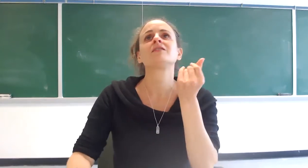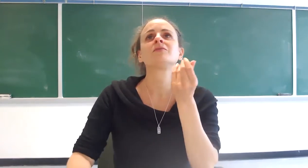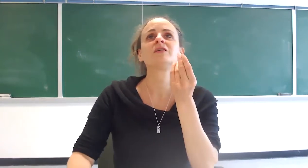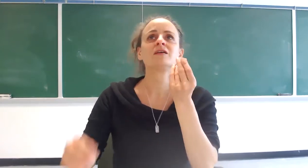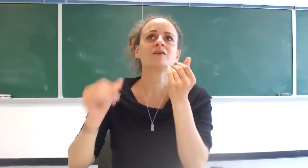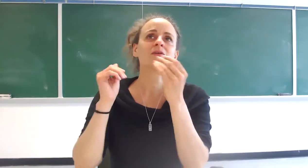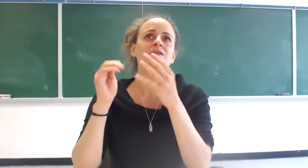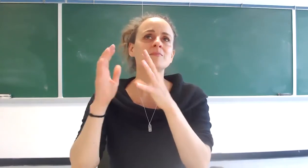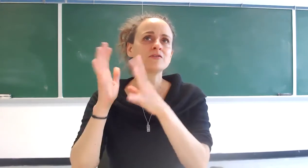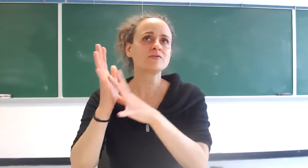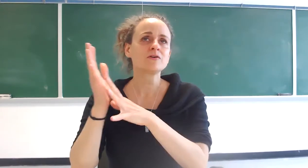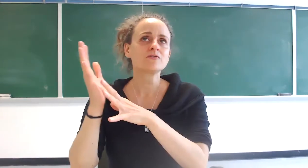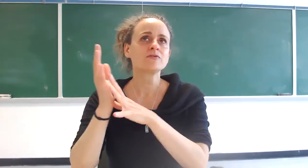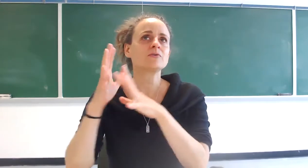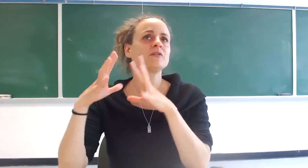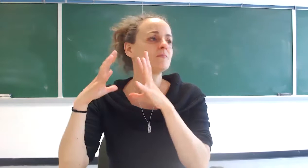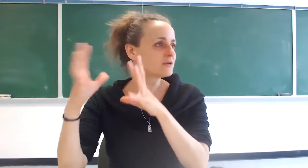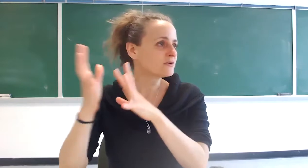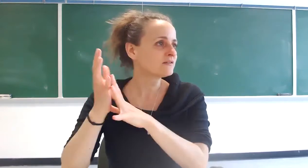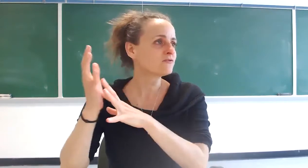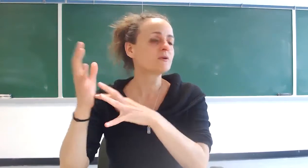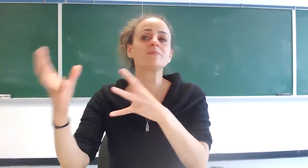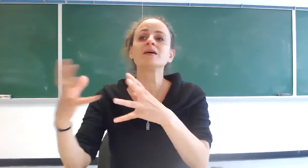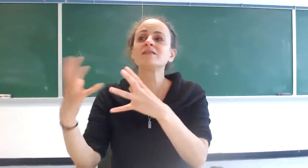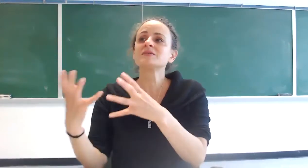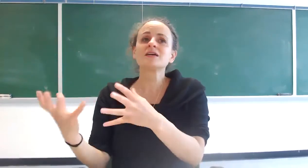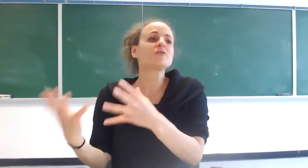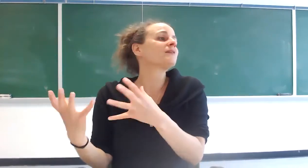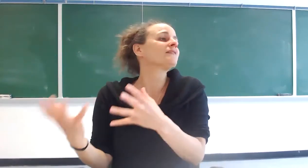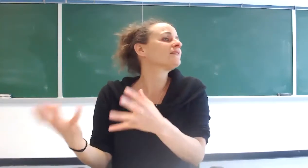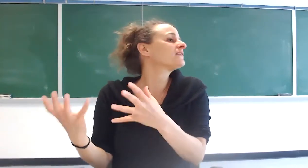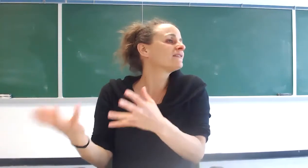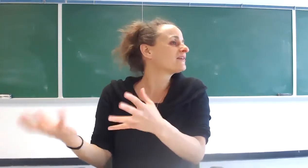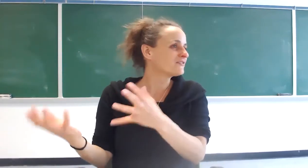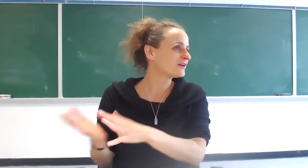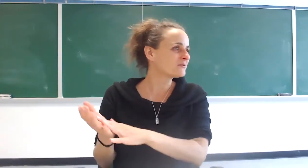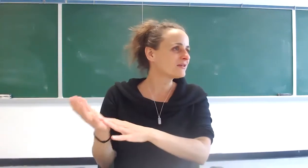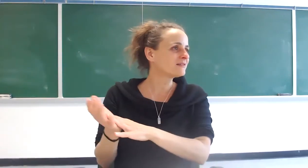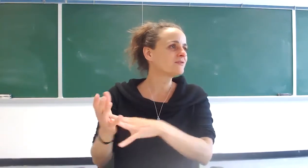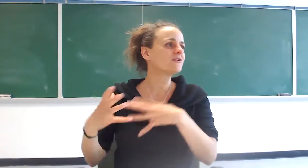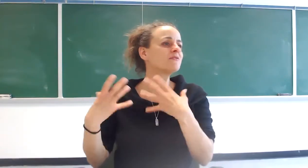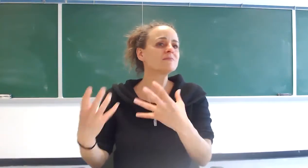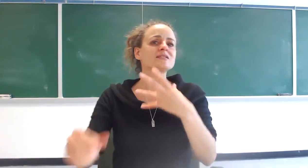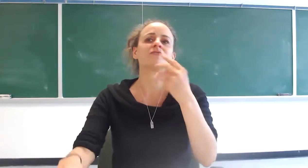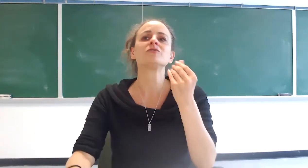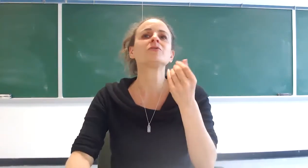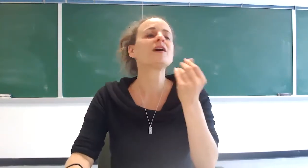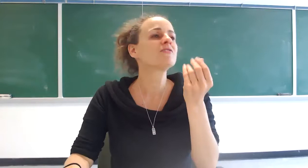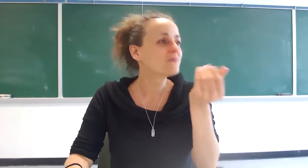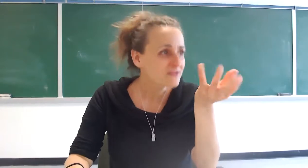we study only the patriarchal view and the male-oriented view but males themselves are dissatisfied with that there's something missing if you don't have the mother